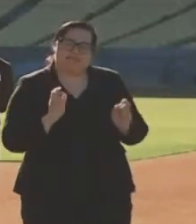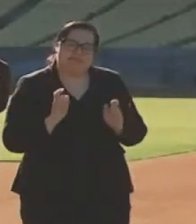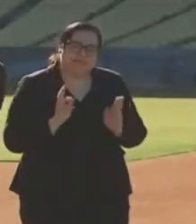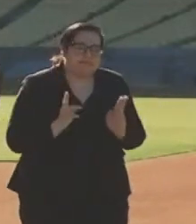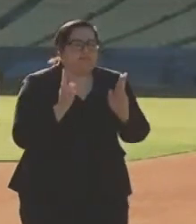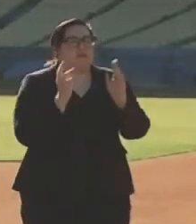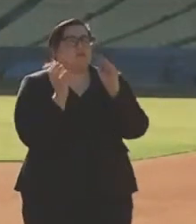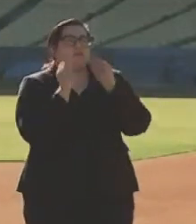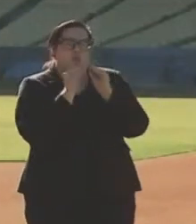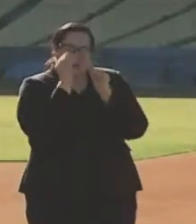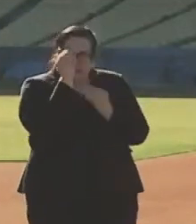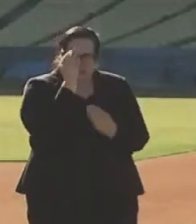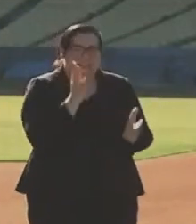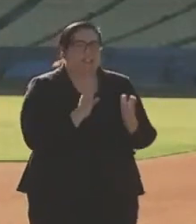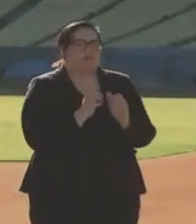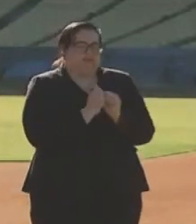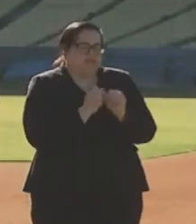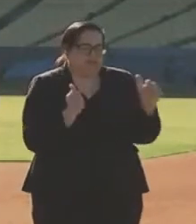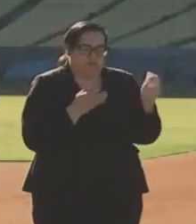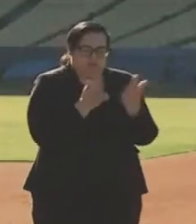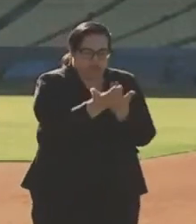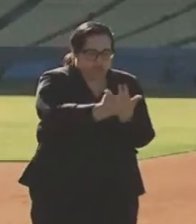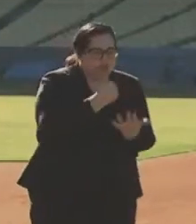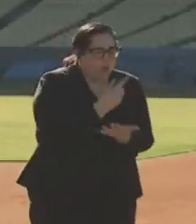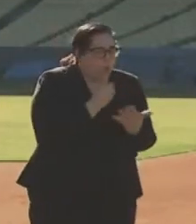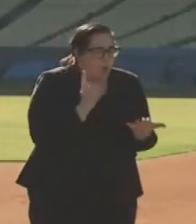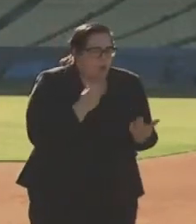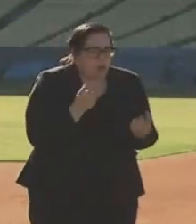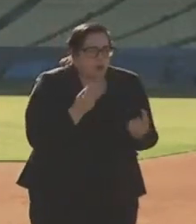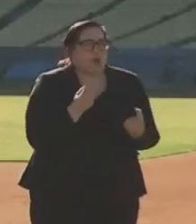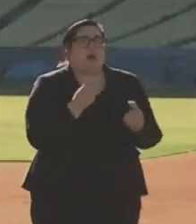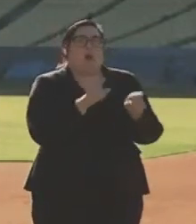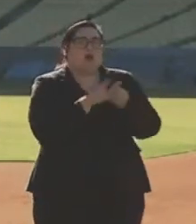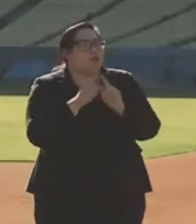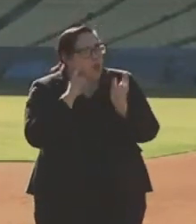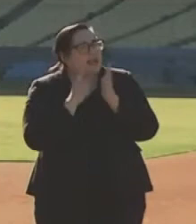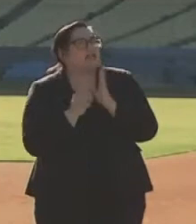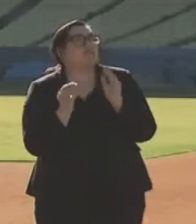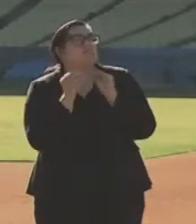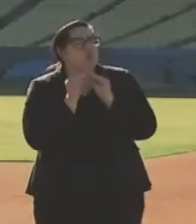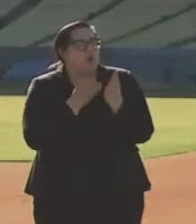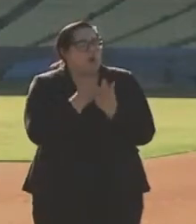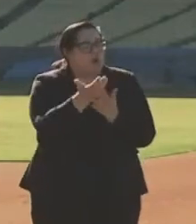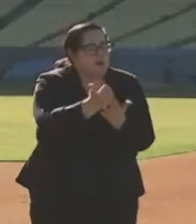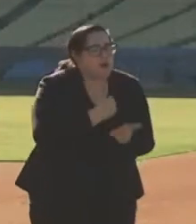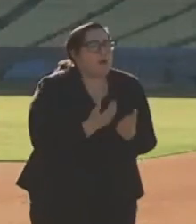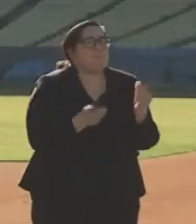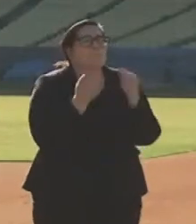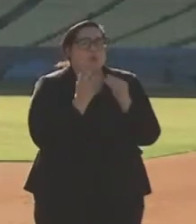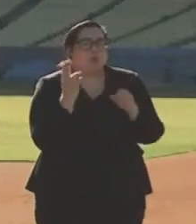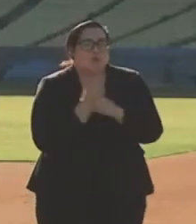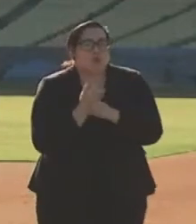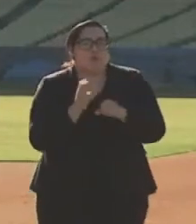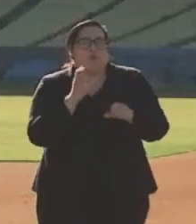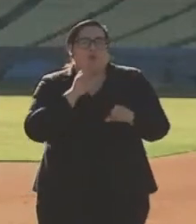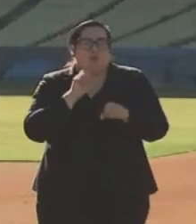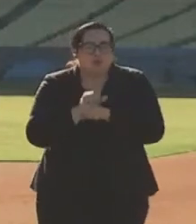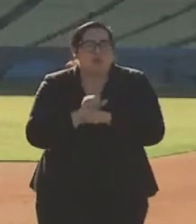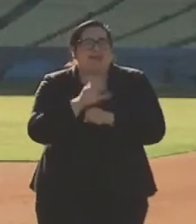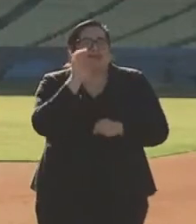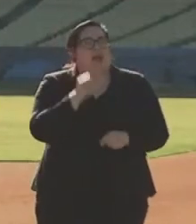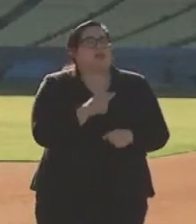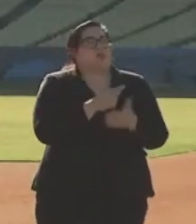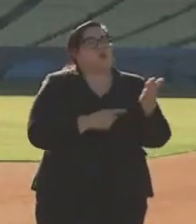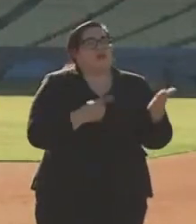in terms of where we are, but we recognize more transparency and more application is the call